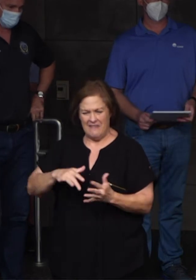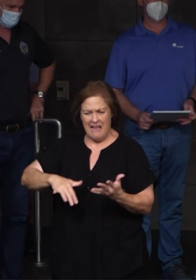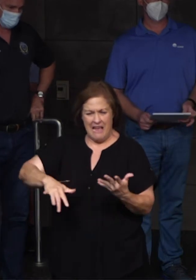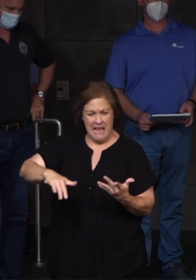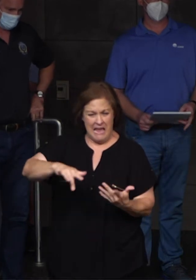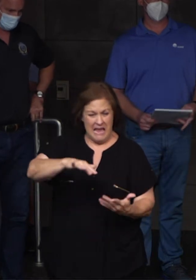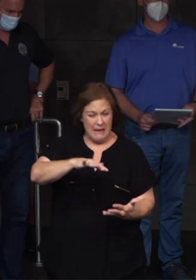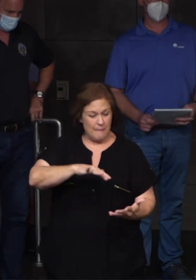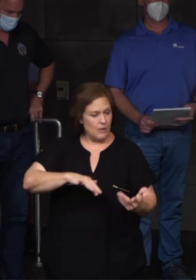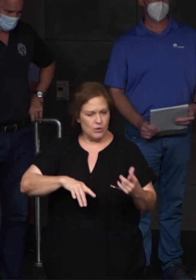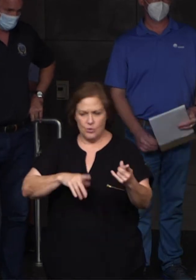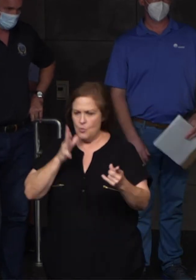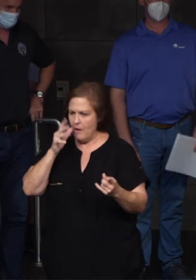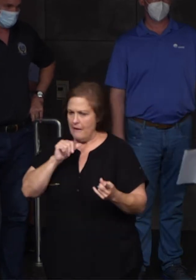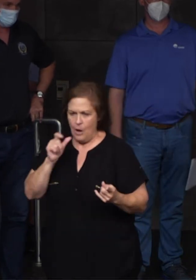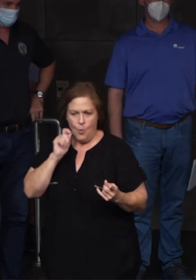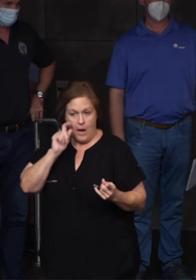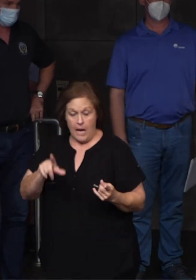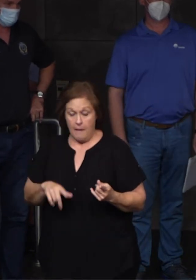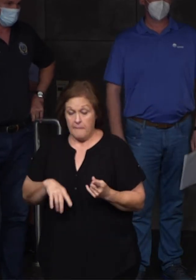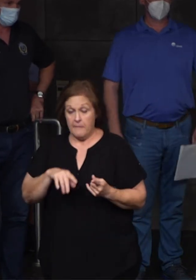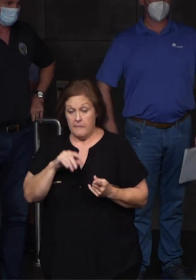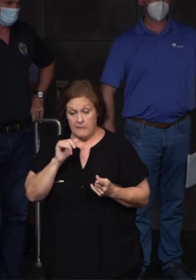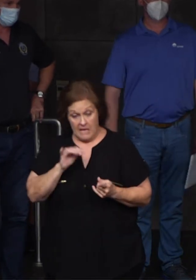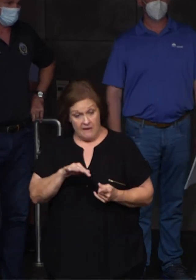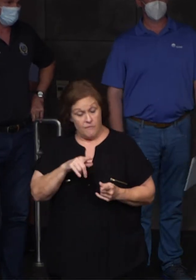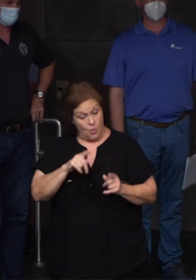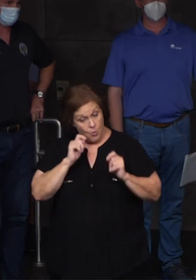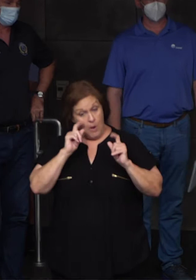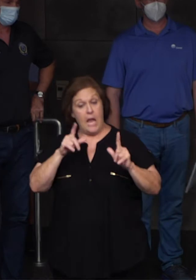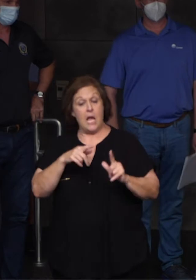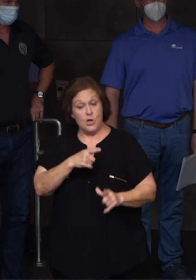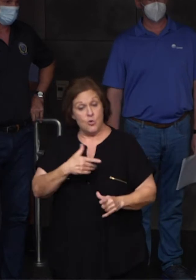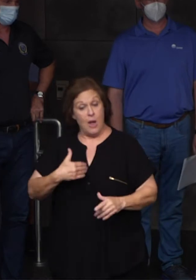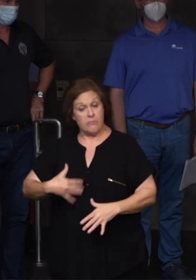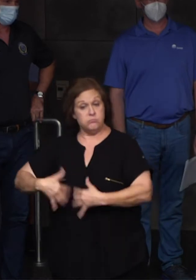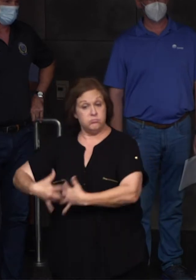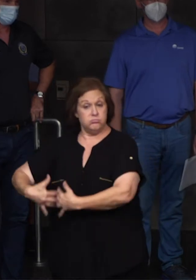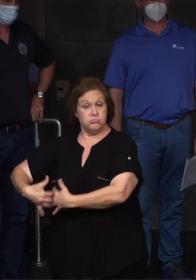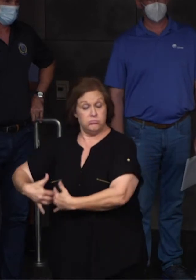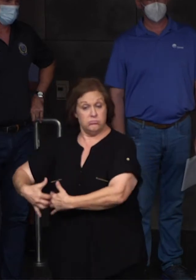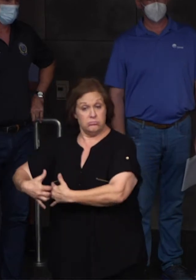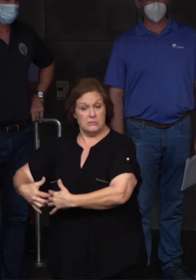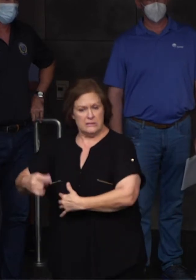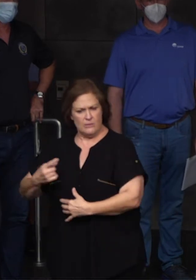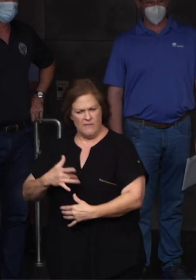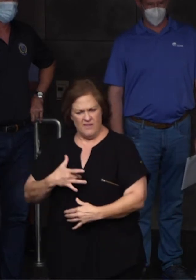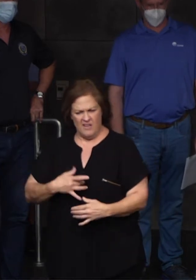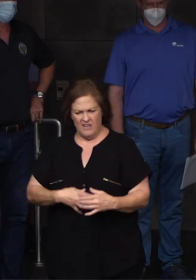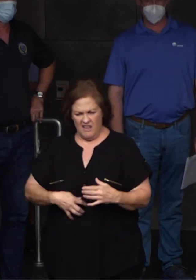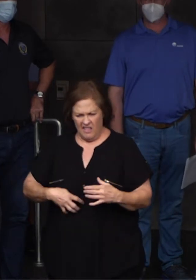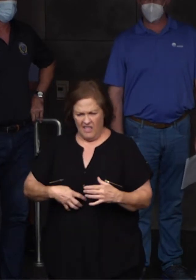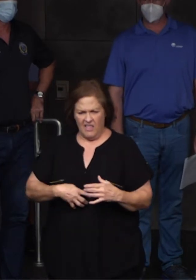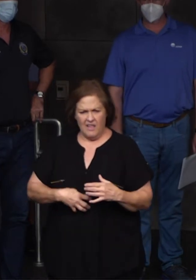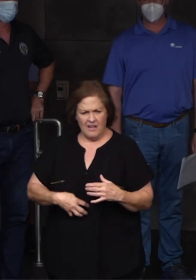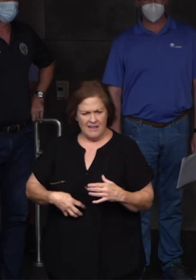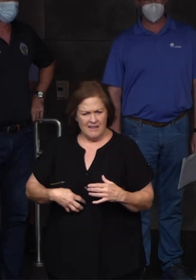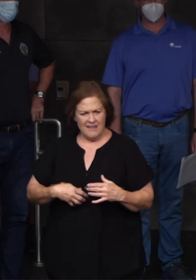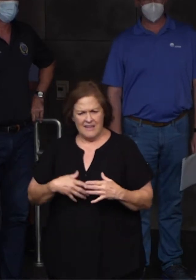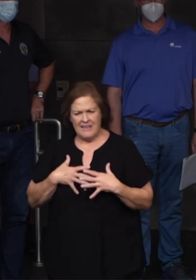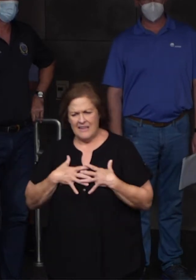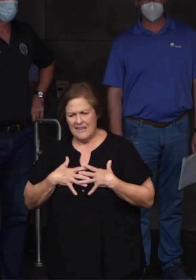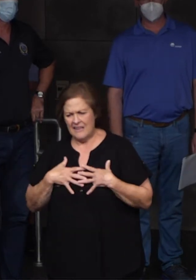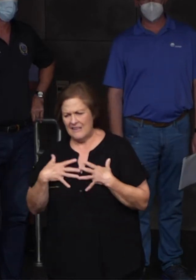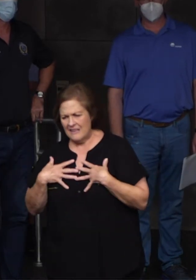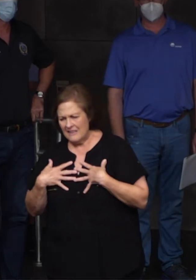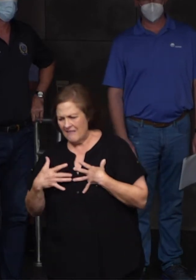you're not going to wake up. But if you are awake and you have a generator running and someone feels nauseated or achy or,